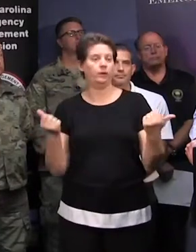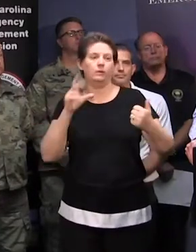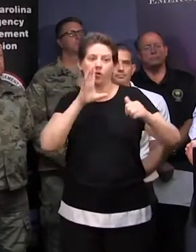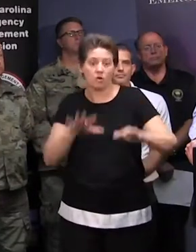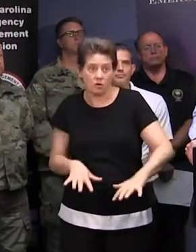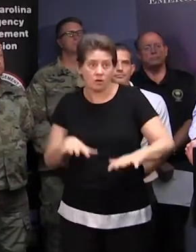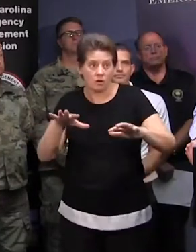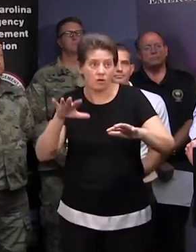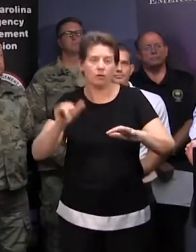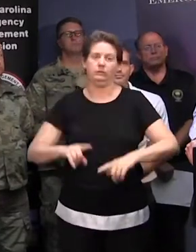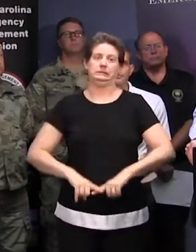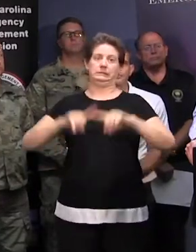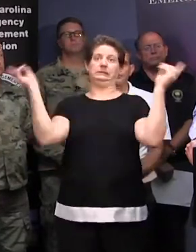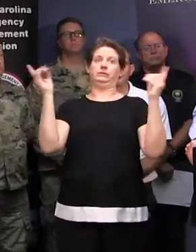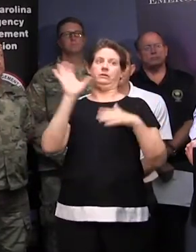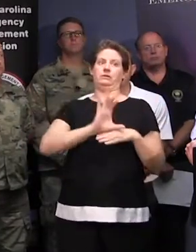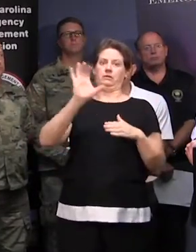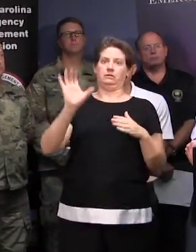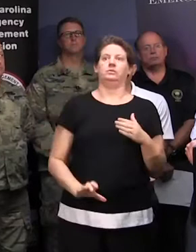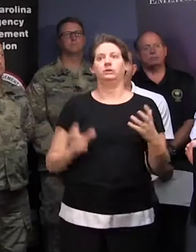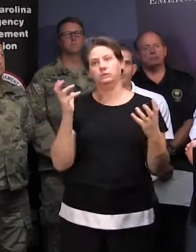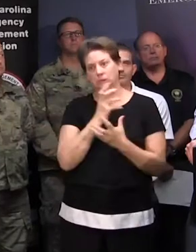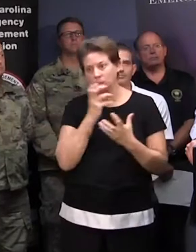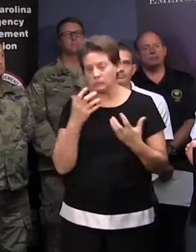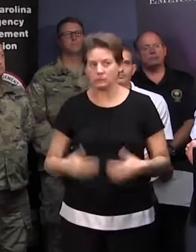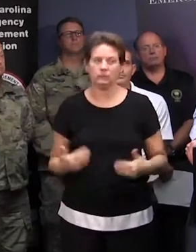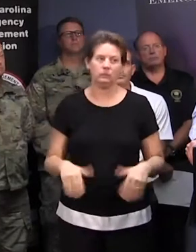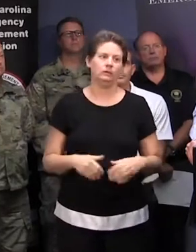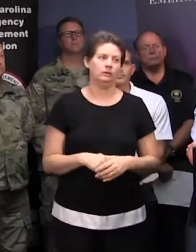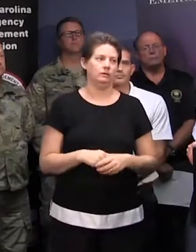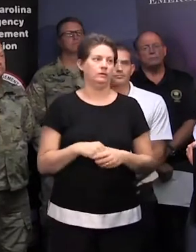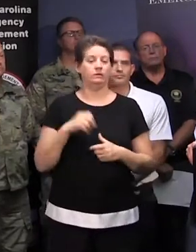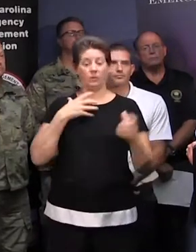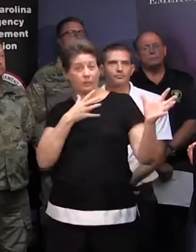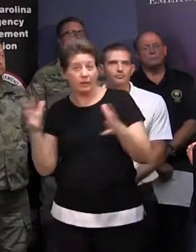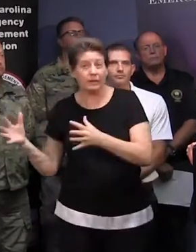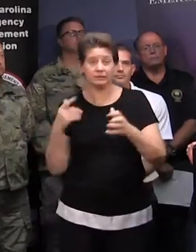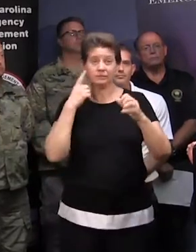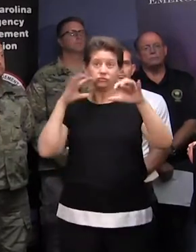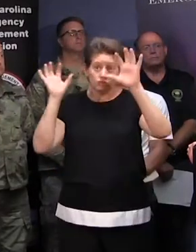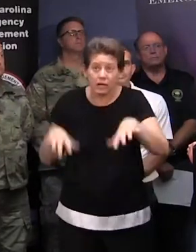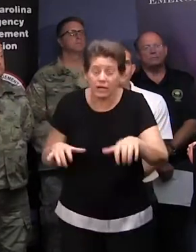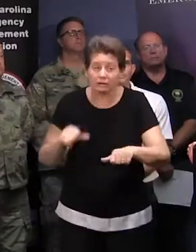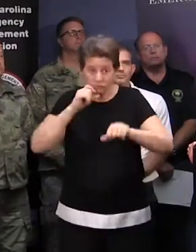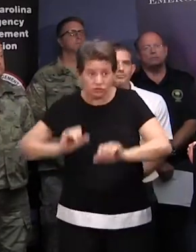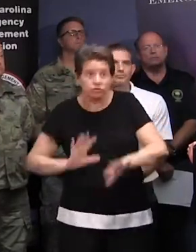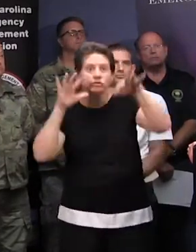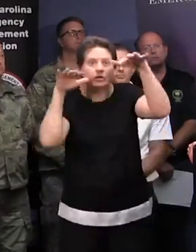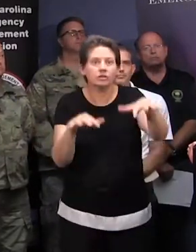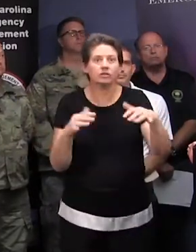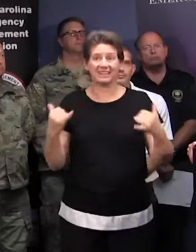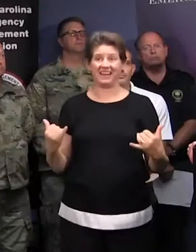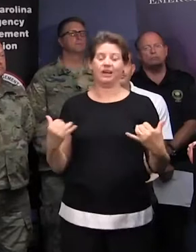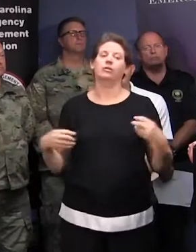whole new set of consequences up in addition to the high rain and the high winds and the surge that we're experiencing